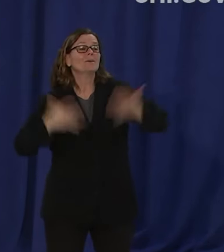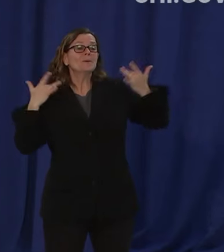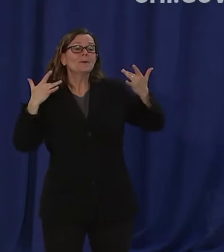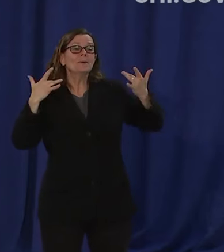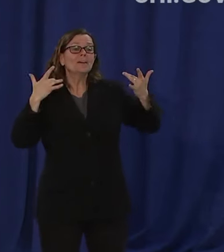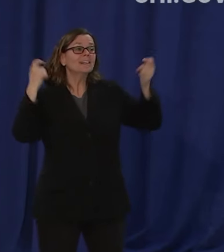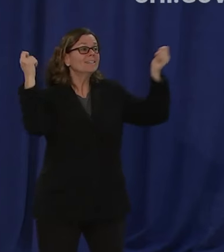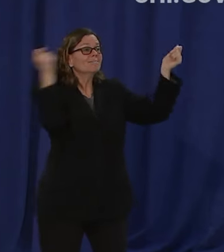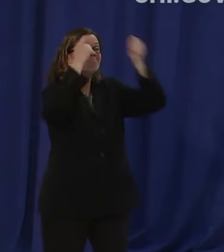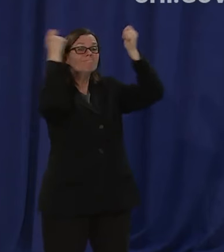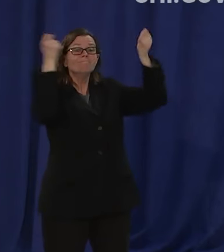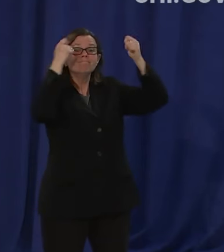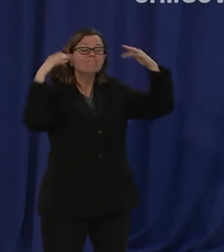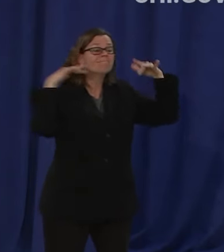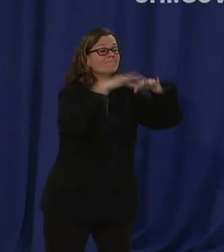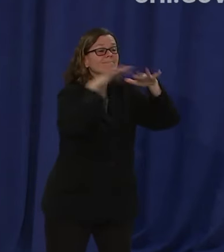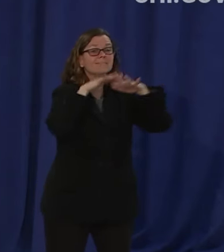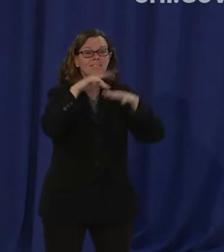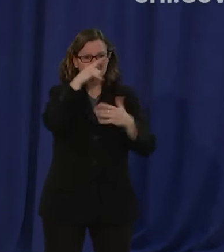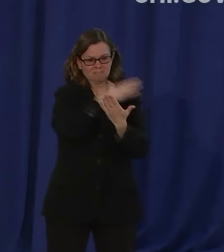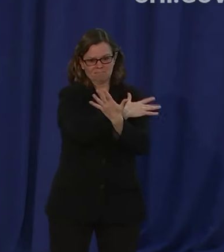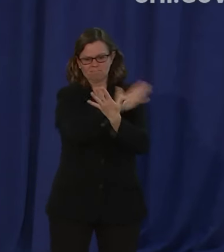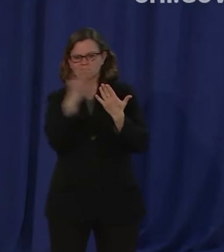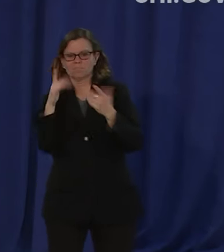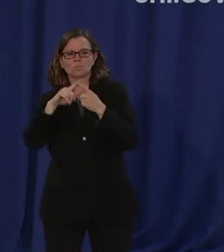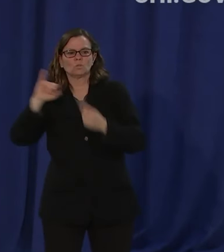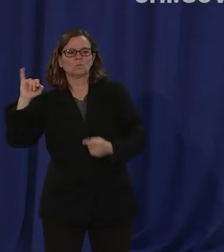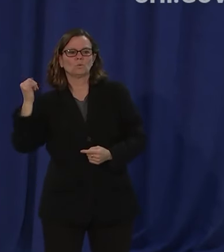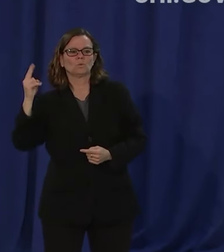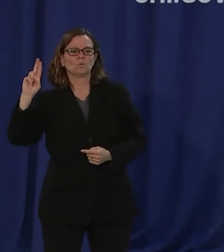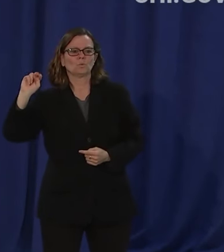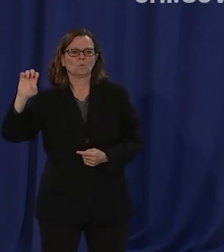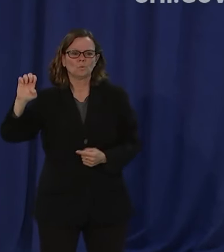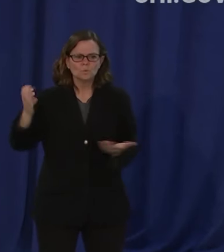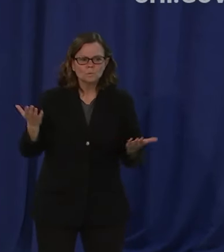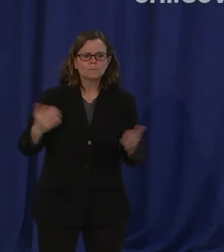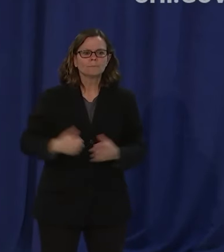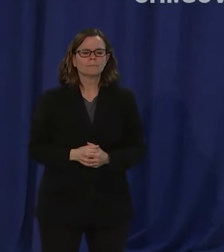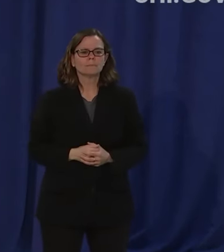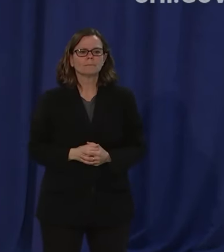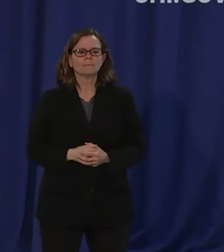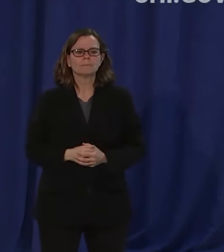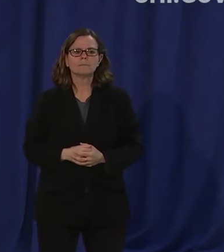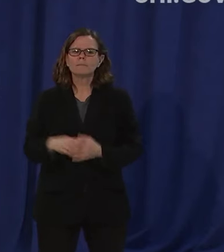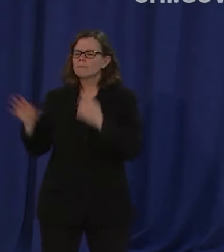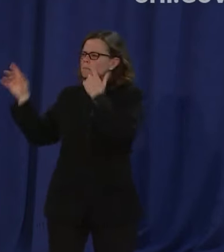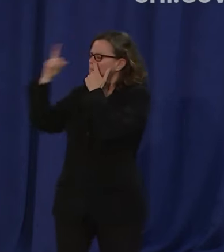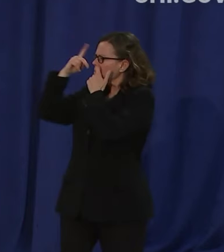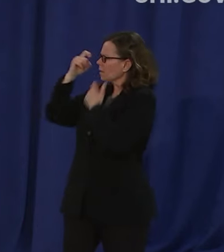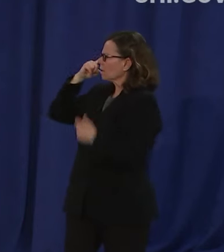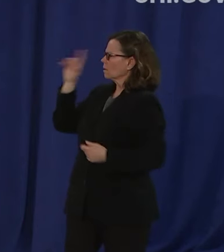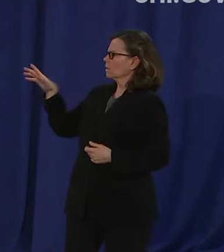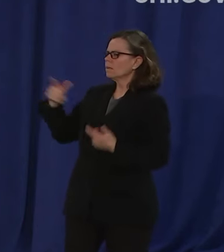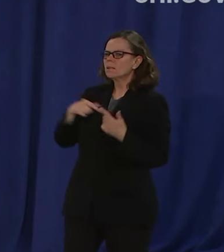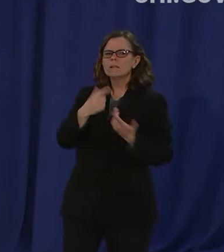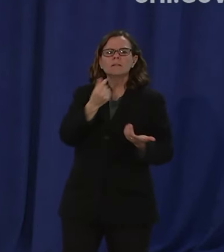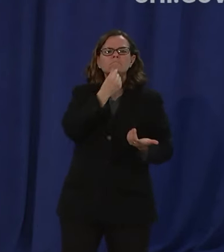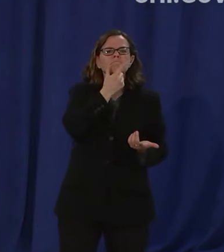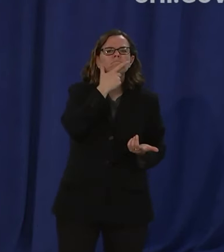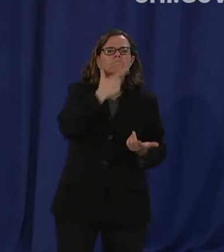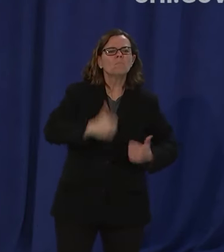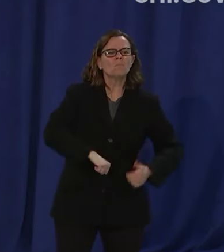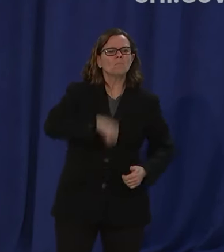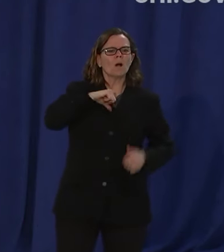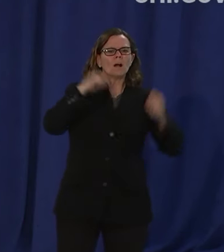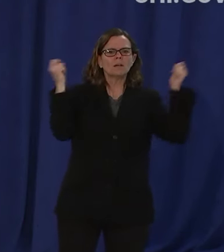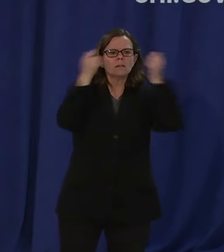and ask what about the pride parade well first of all the pride parade is not run by the city of chicago for the entirety of its history